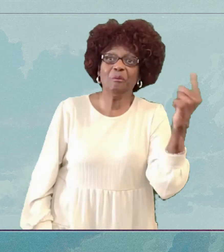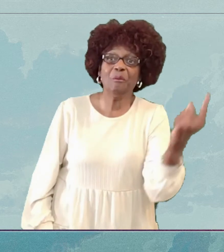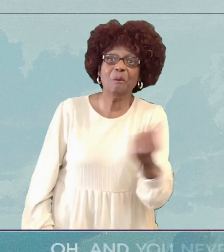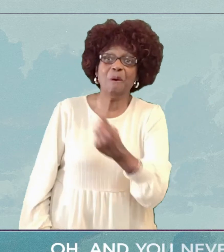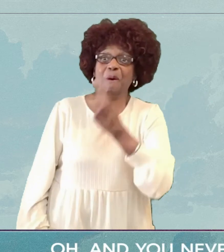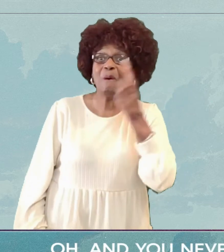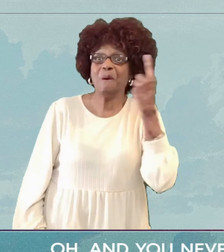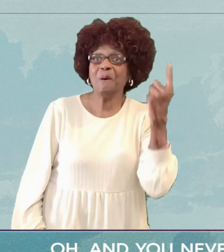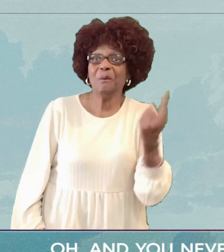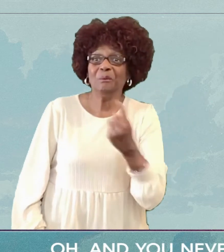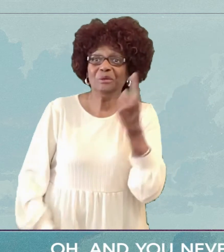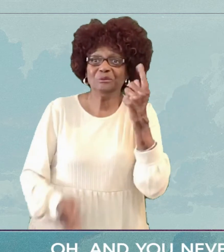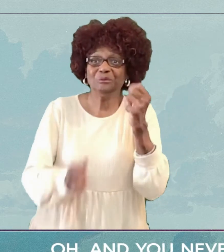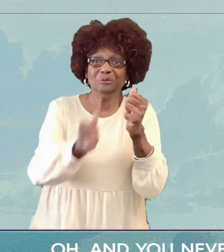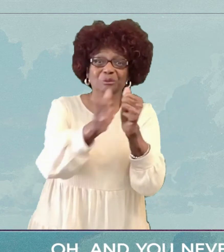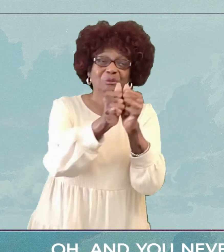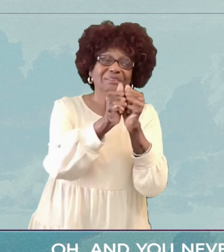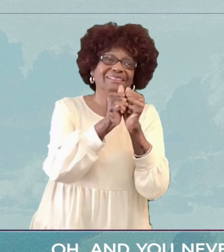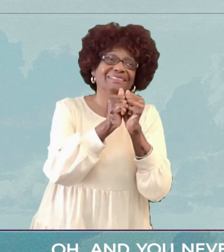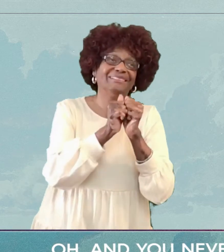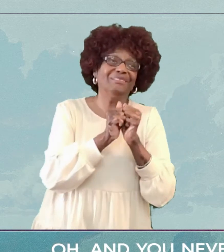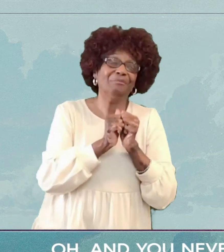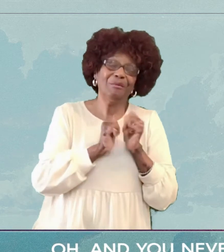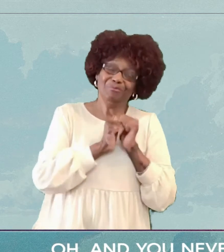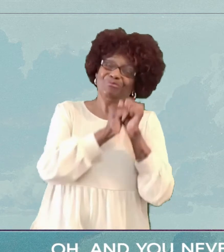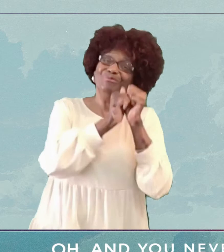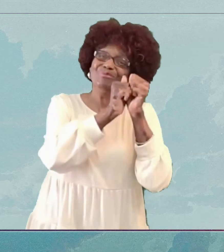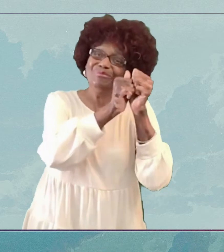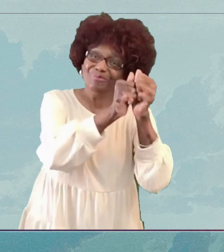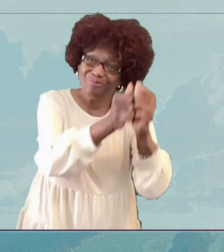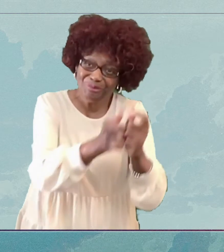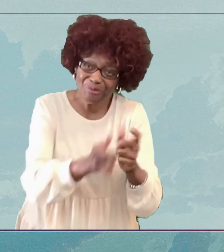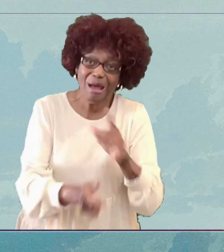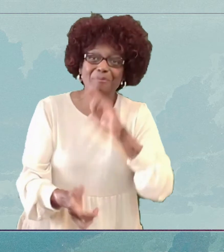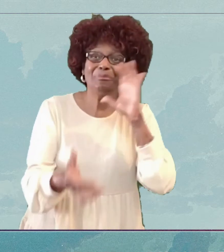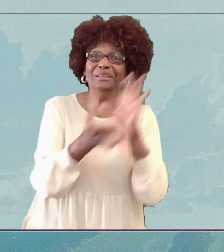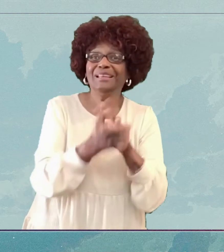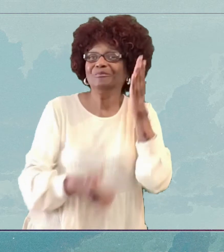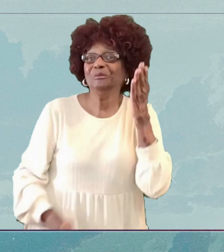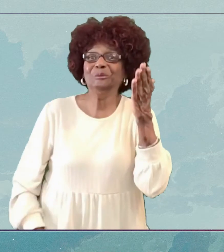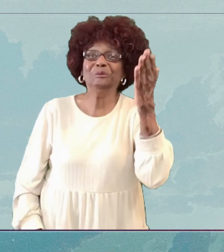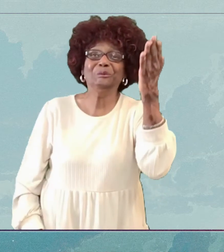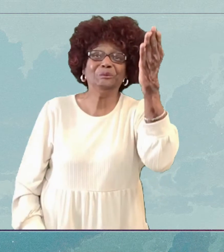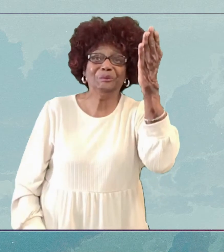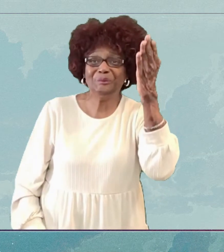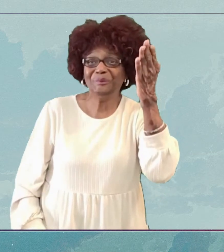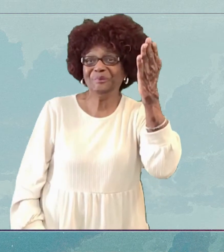Oh, when you're never gonna leave me, Lord I believe you are